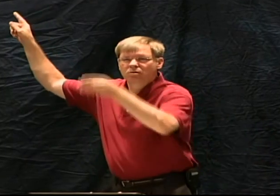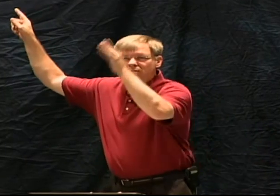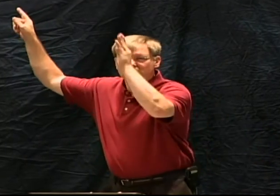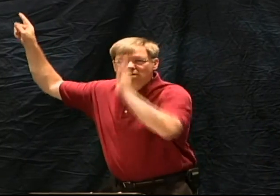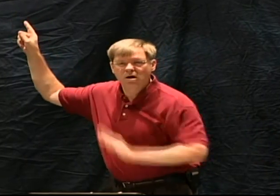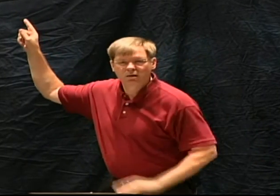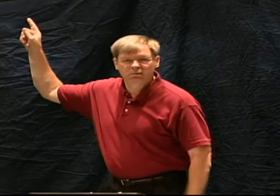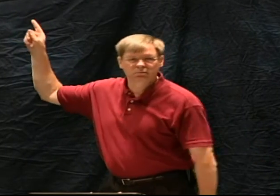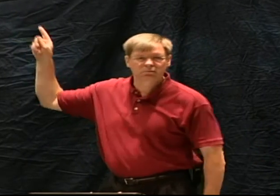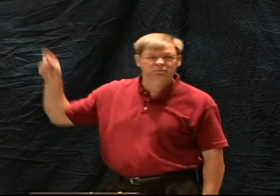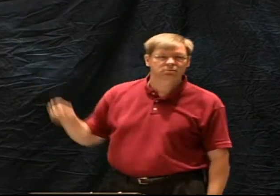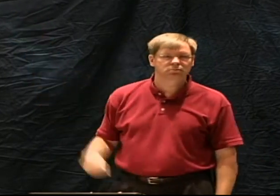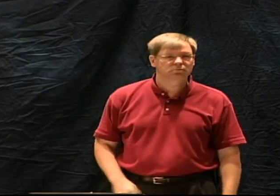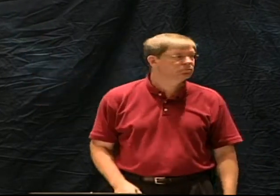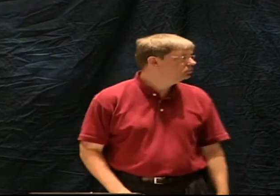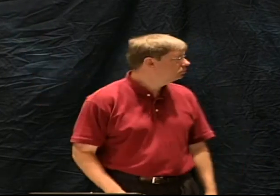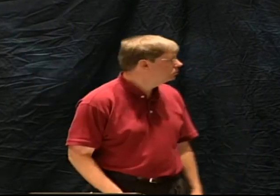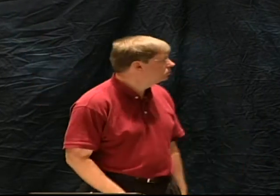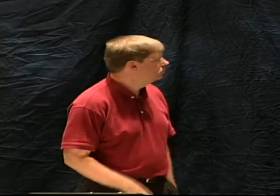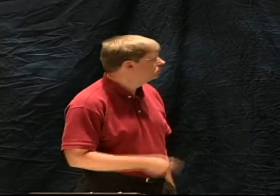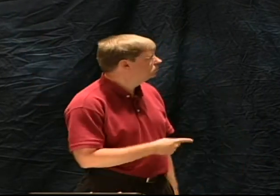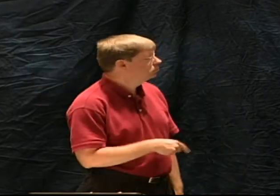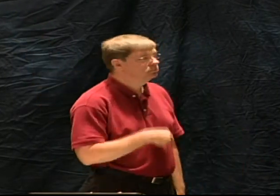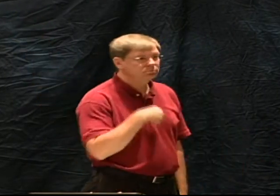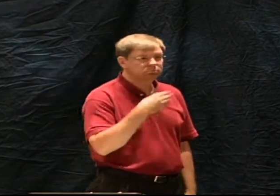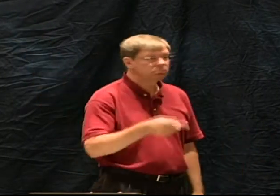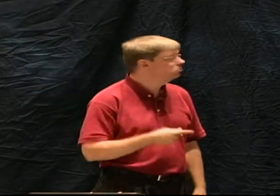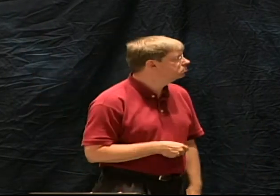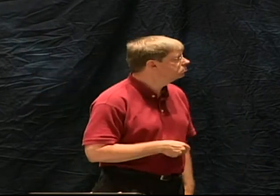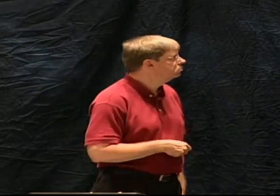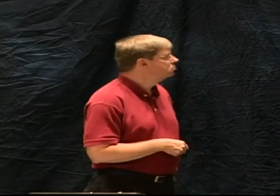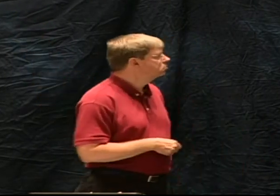Moses has said so the writings of Moses were spoken by God